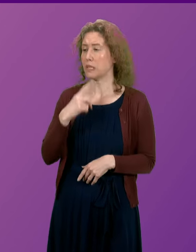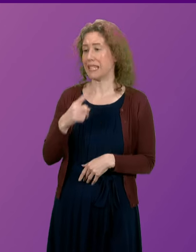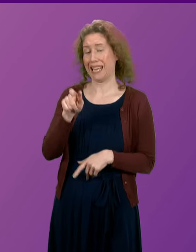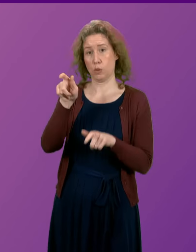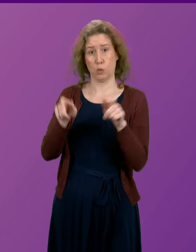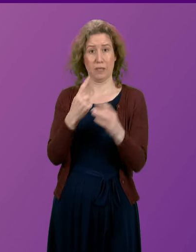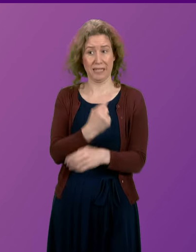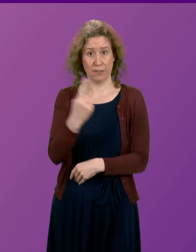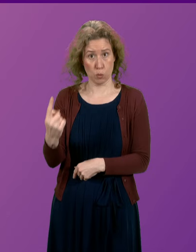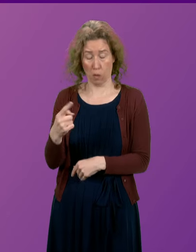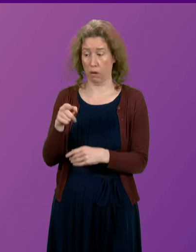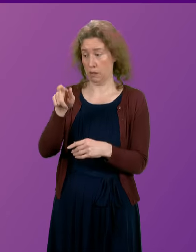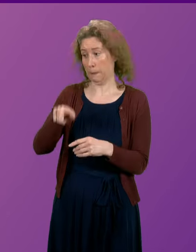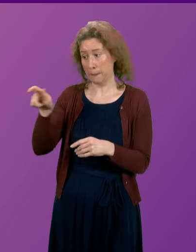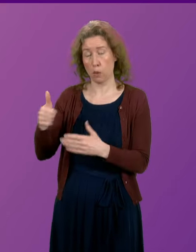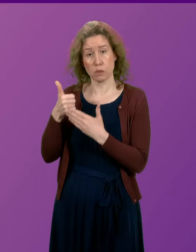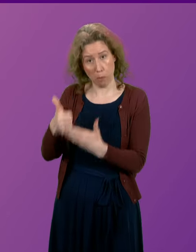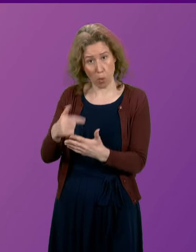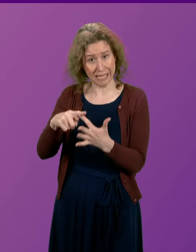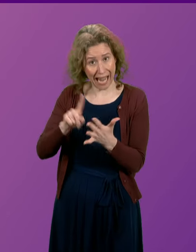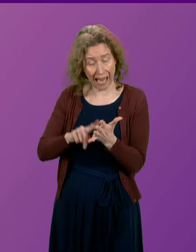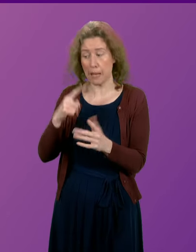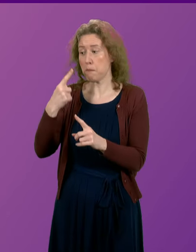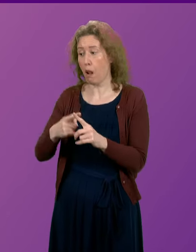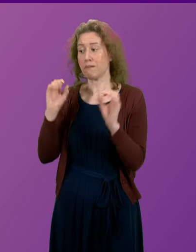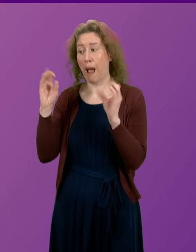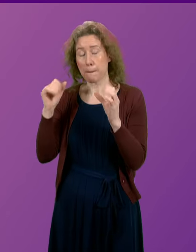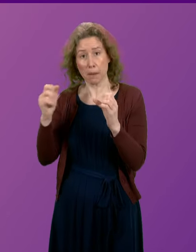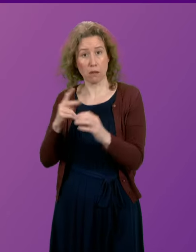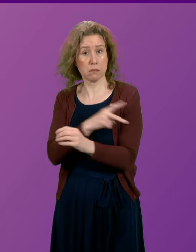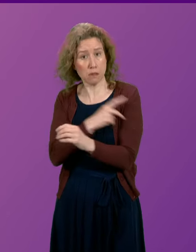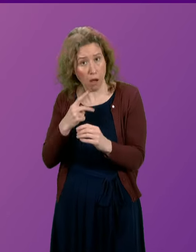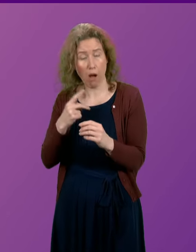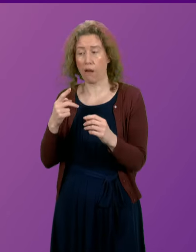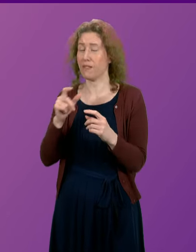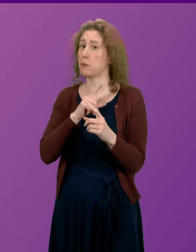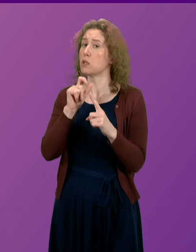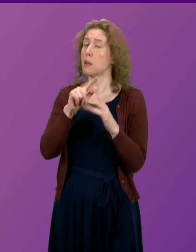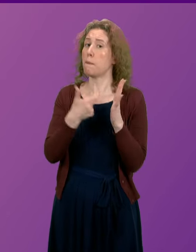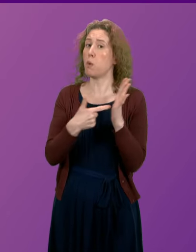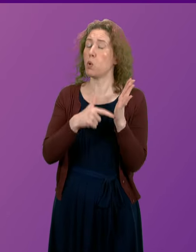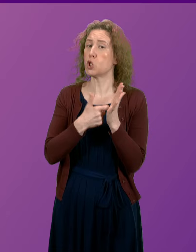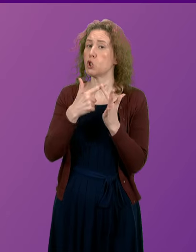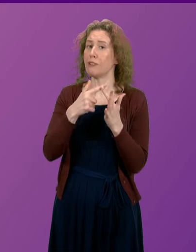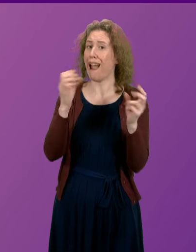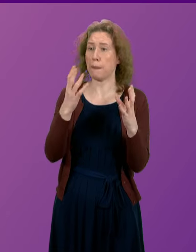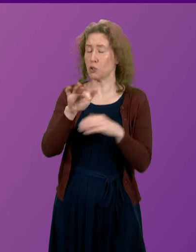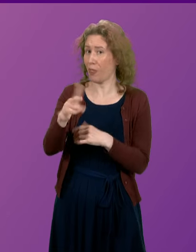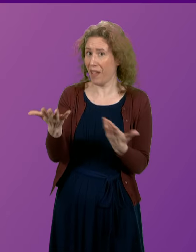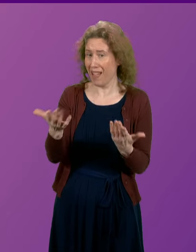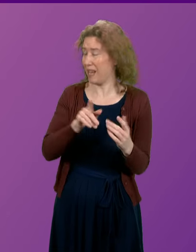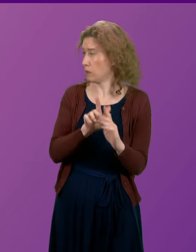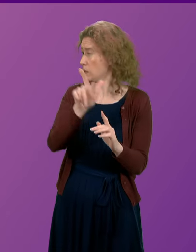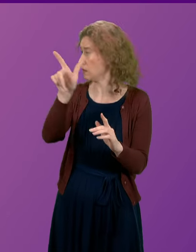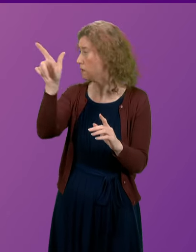individuals who supported Ailey, also to the ambulance crews. The Portree ambulance was away from Portree at the time. Ambulances came